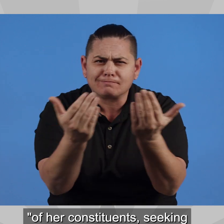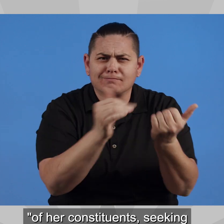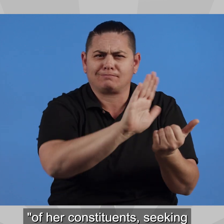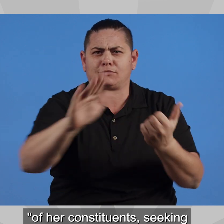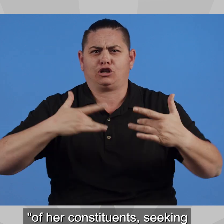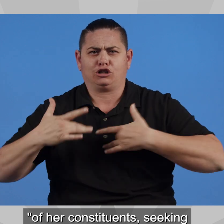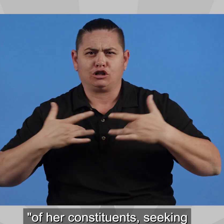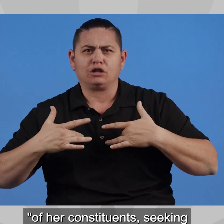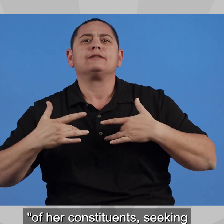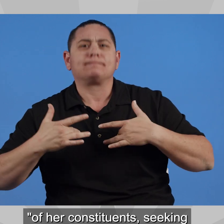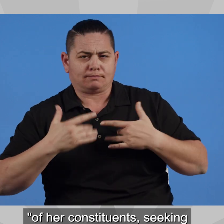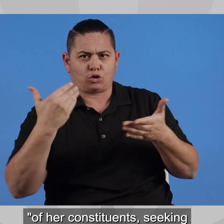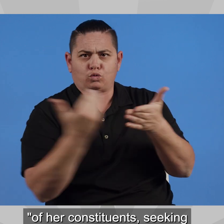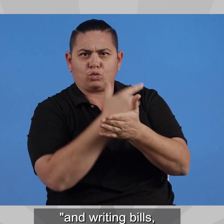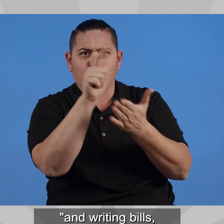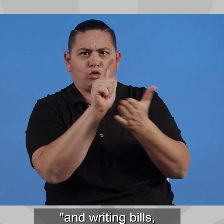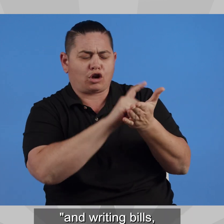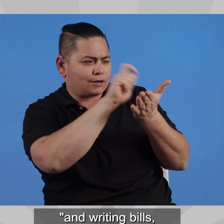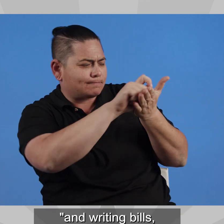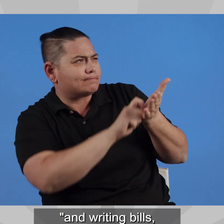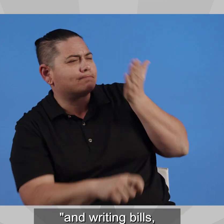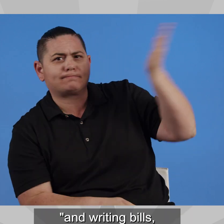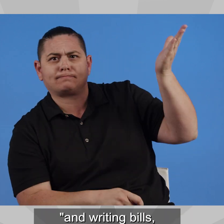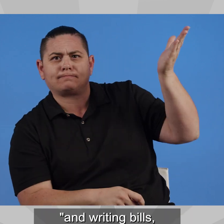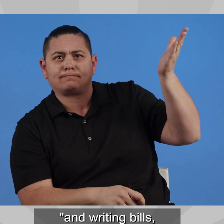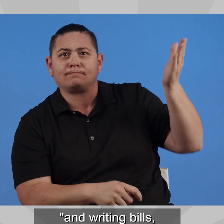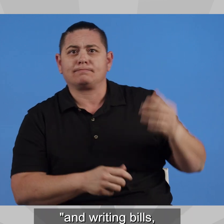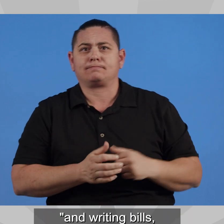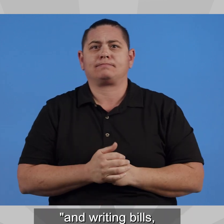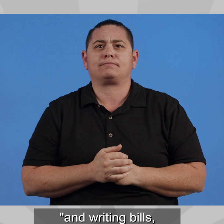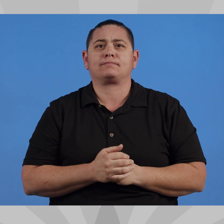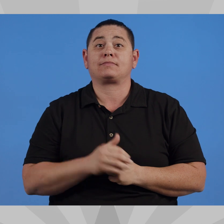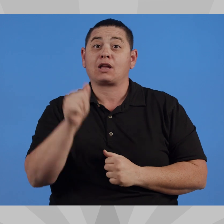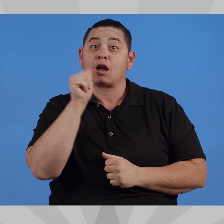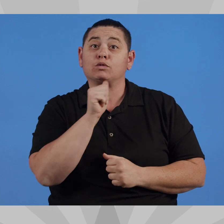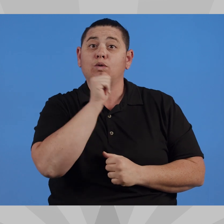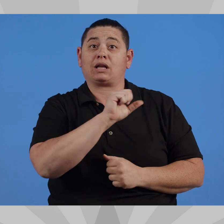seeking their input on legislation and writing bills reflecting their concerns.